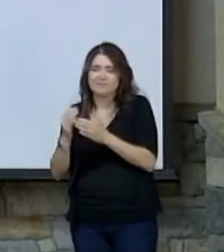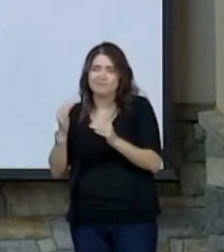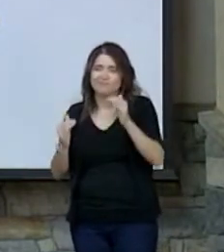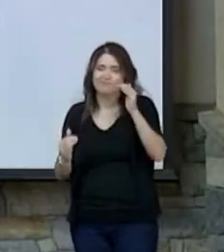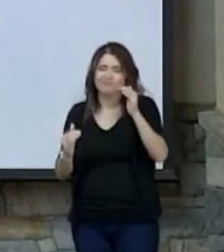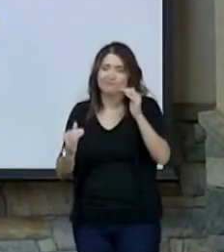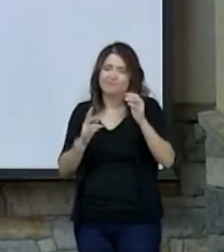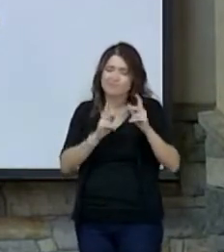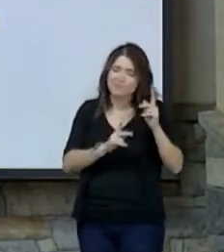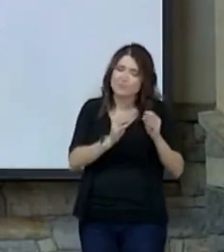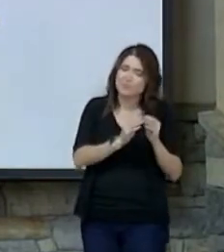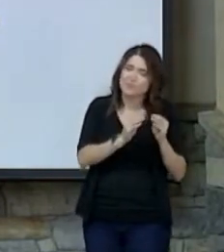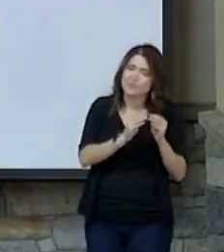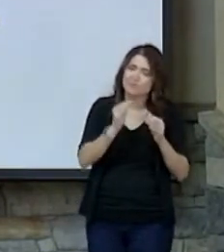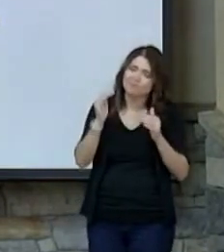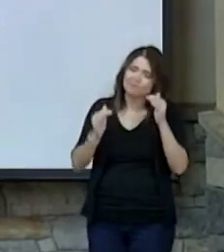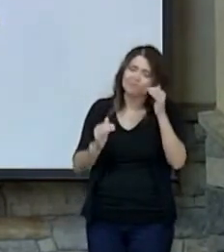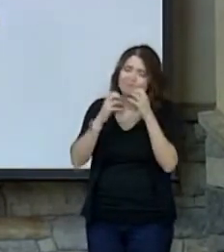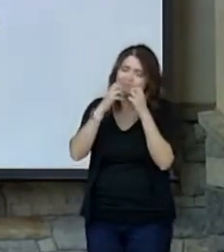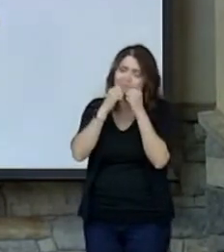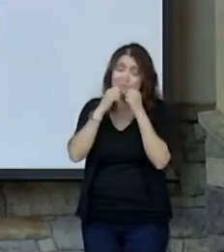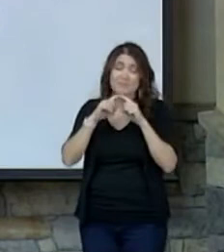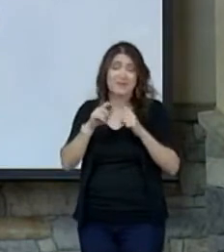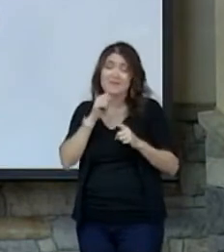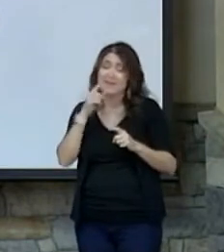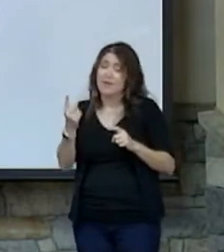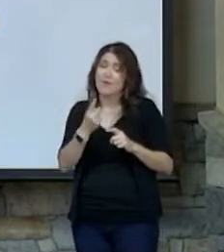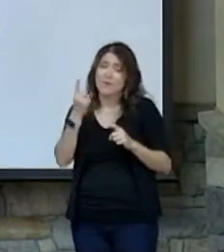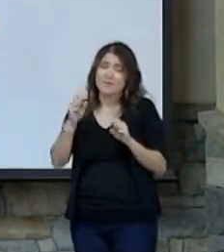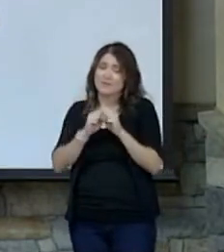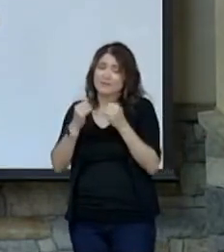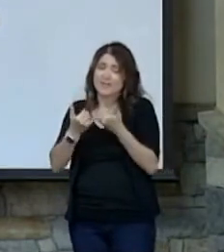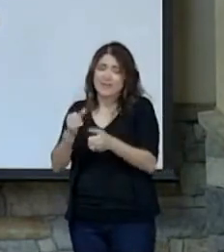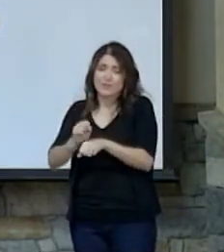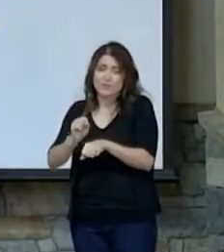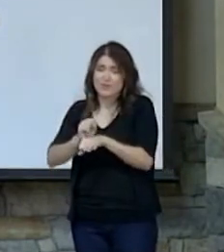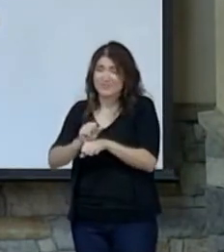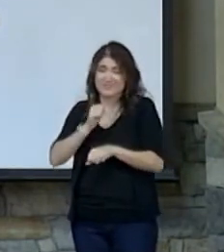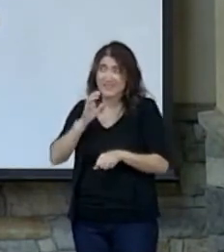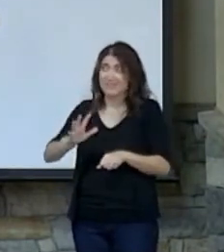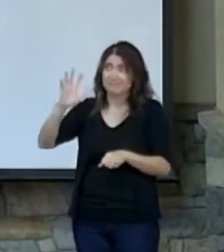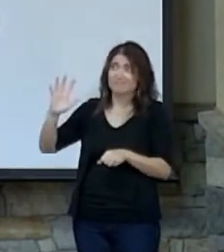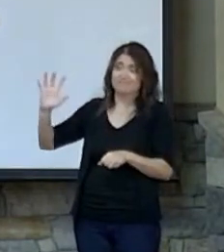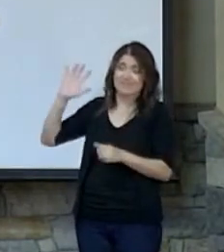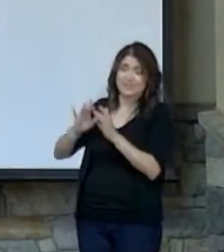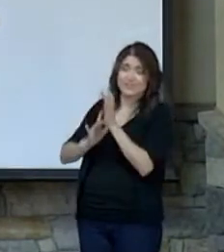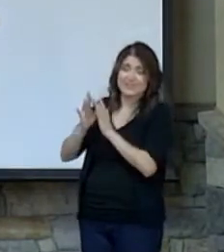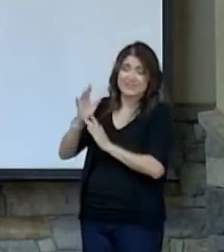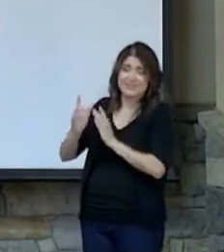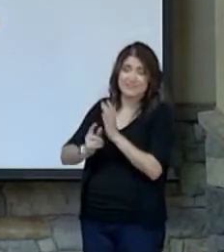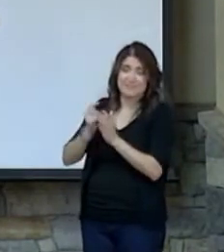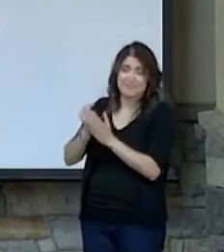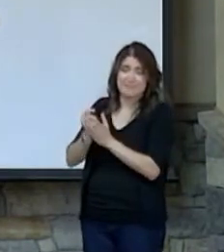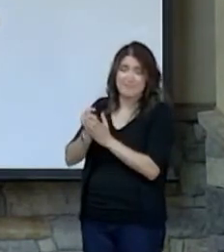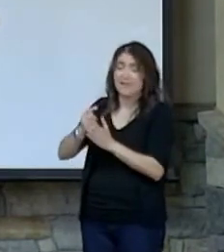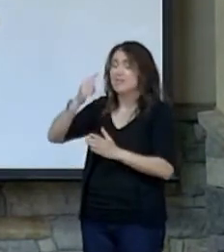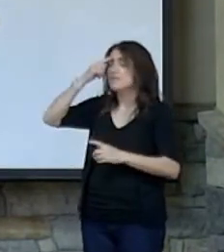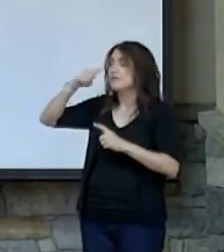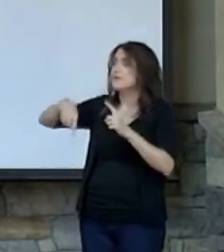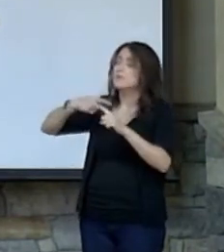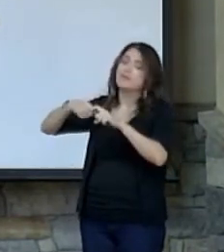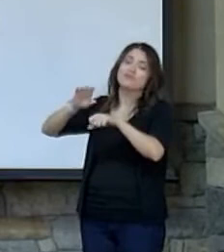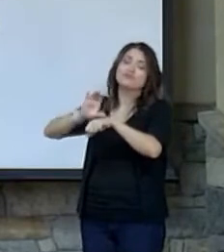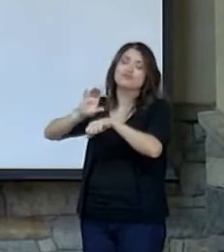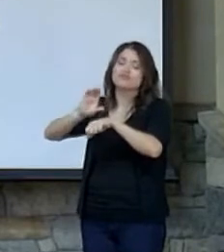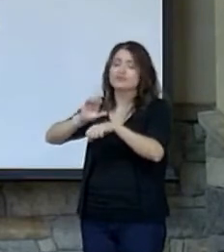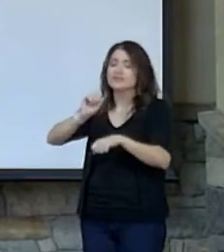That's not always how society has worked, has it? It didn't even work that way in Jesus's time. You think about the church in Acts chapter 2,